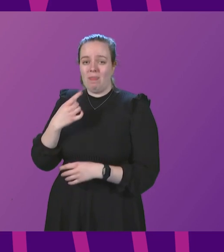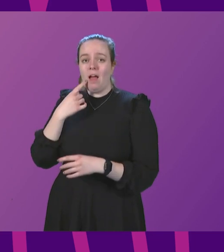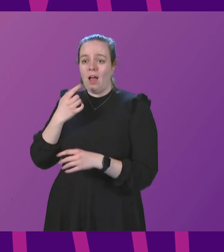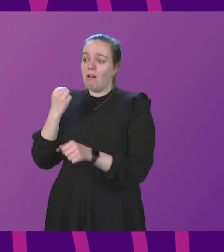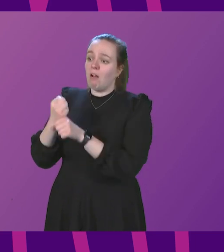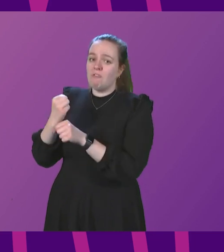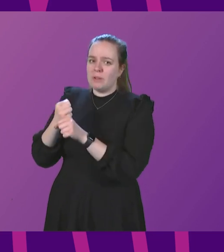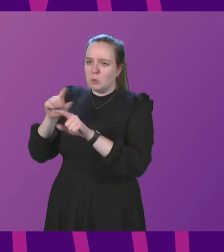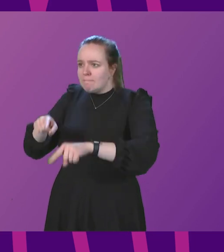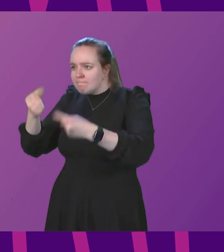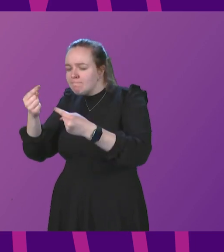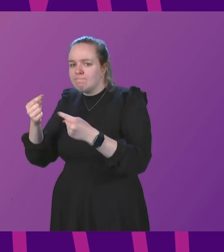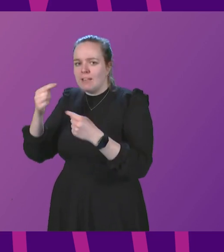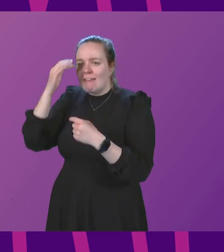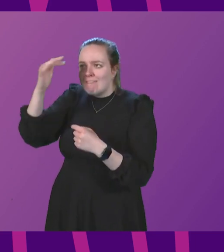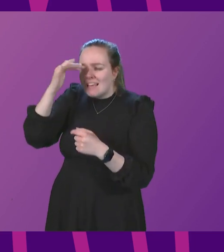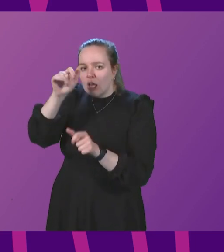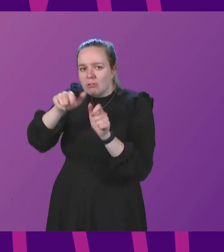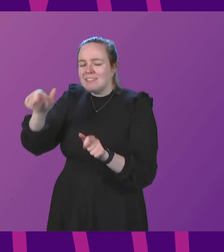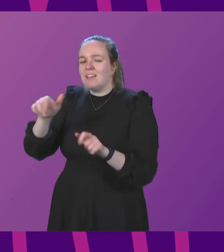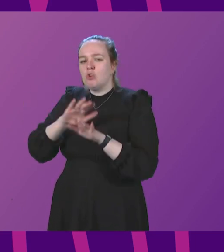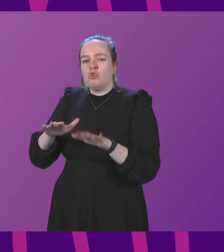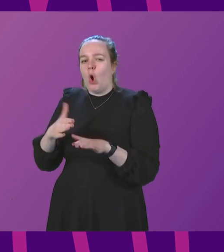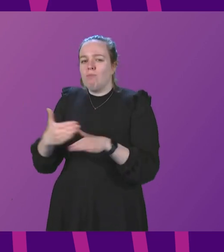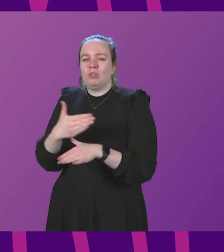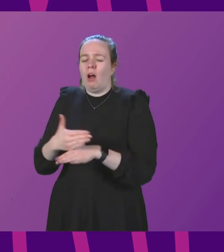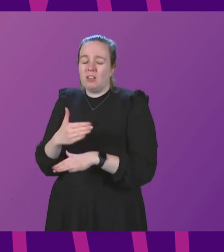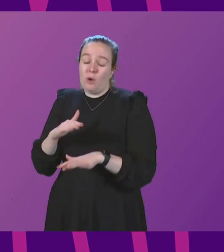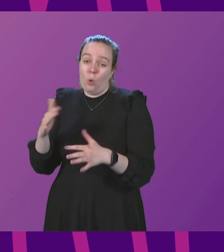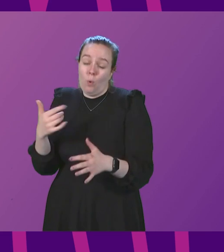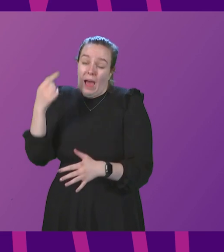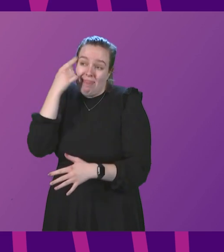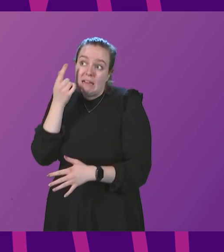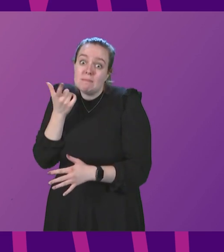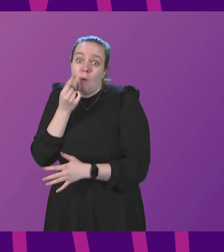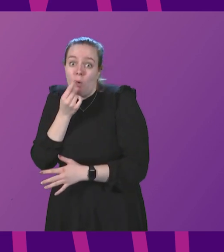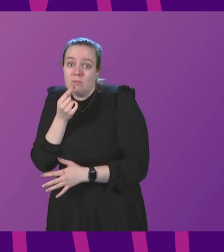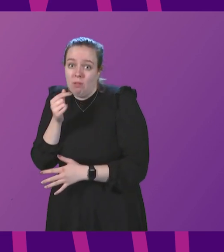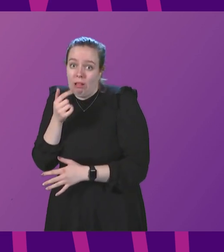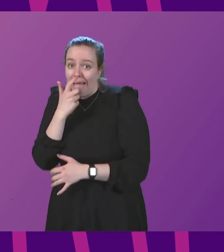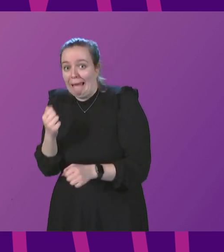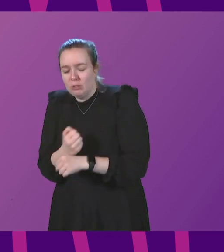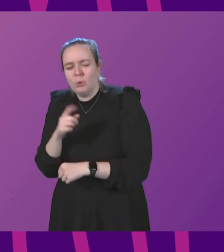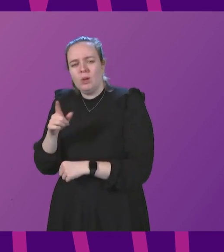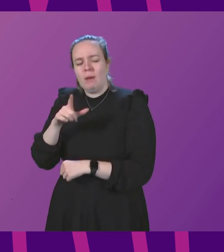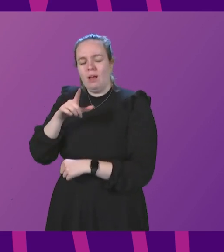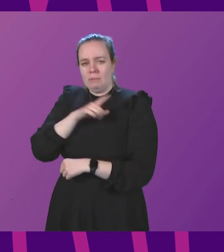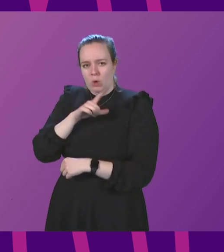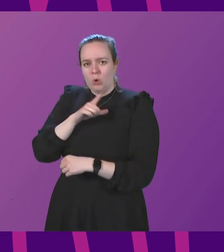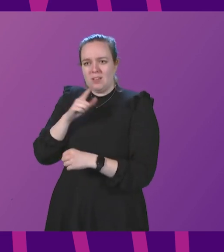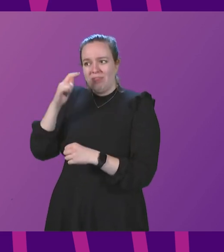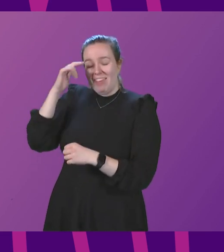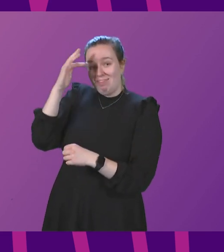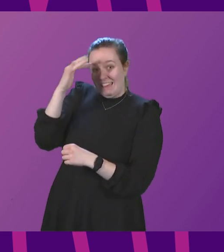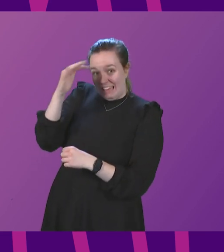conspiracy theorists can be counterproductive although I don't think we should ever rule that out that's often because the conspiracy